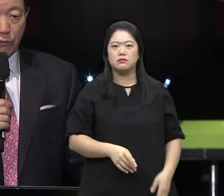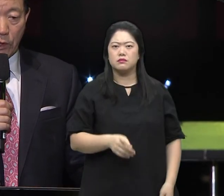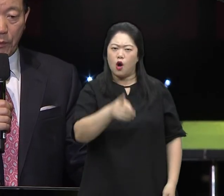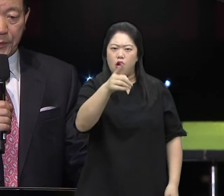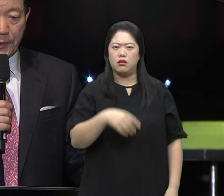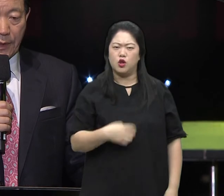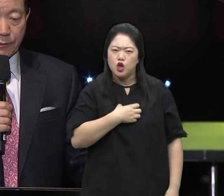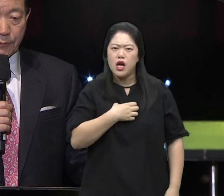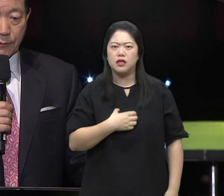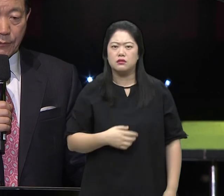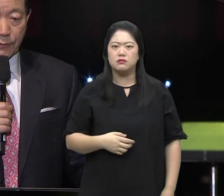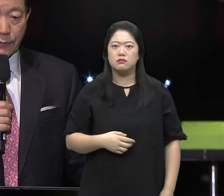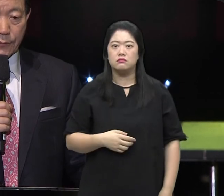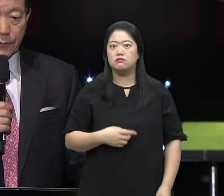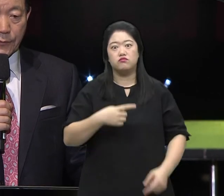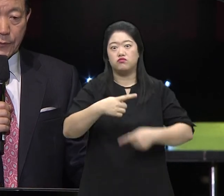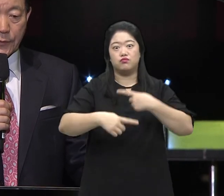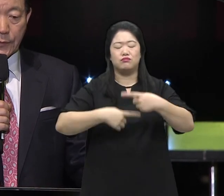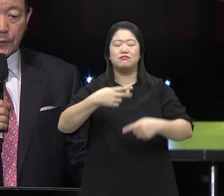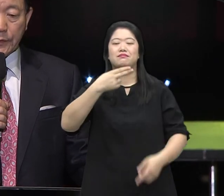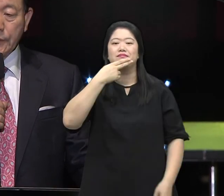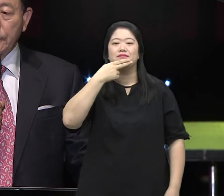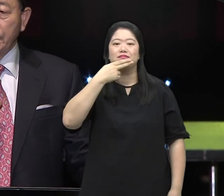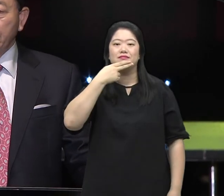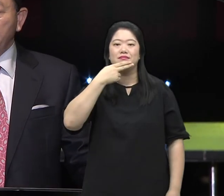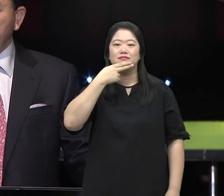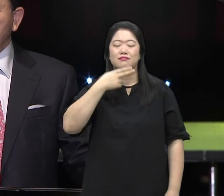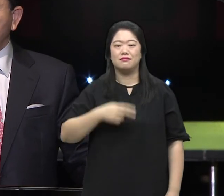In the Bible, it never sells the remnants there to worry.